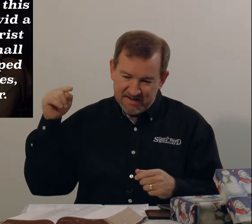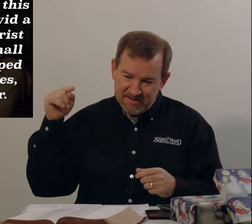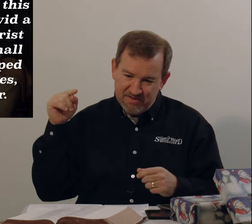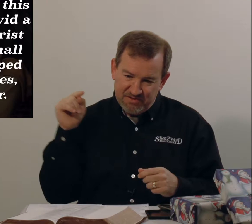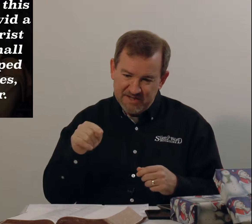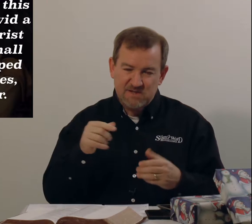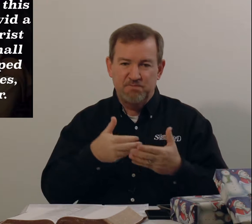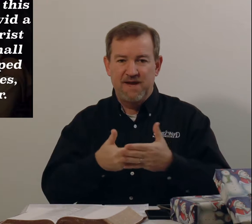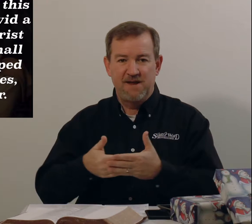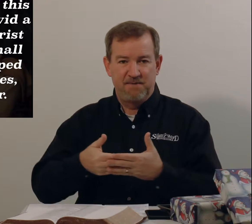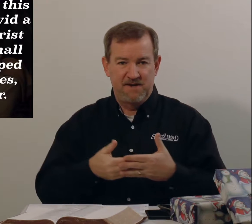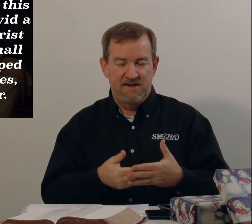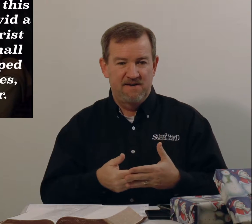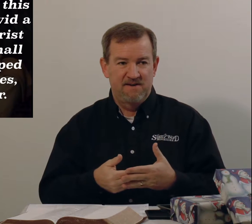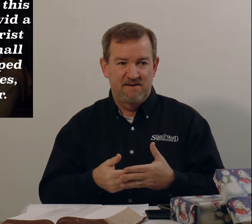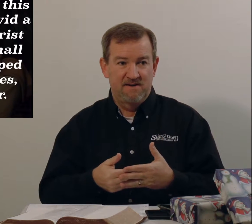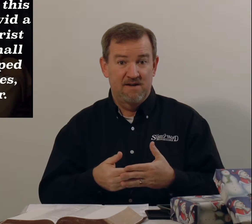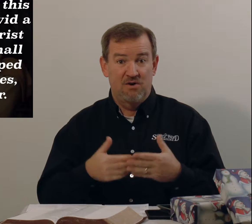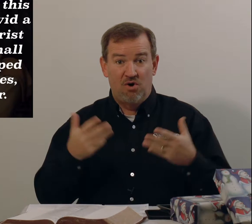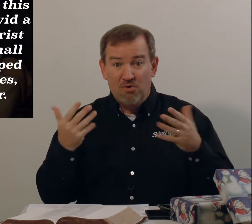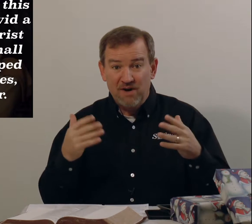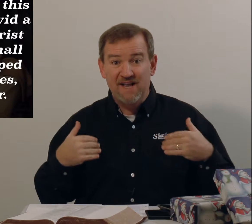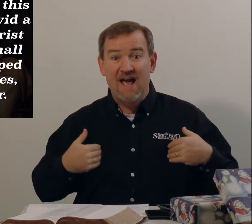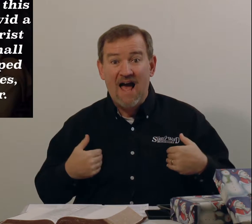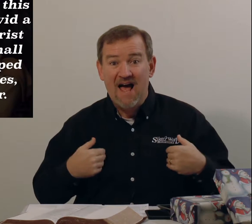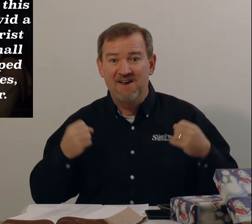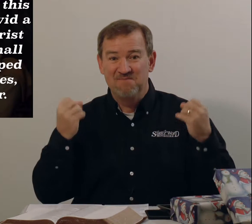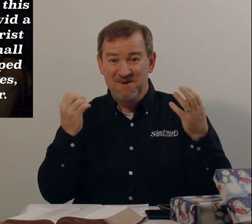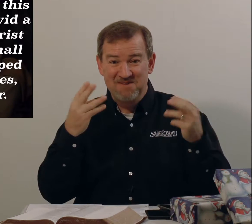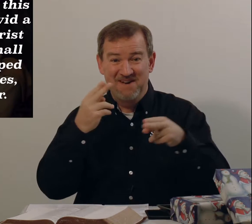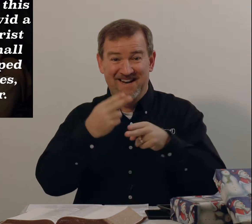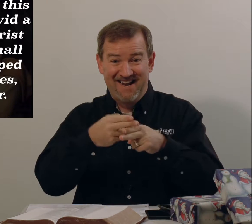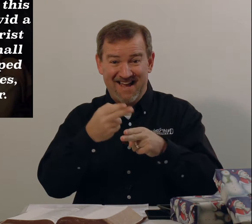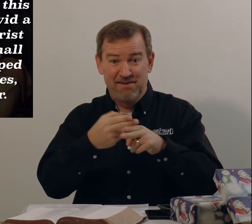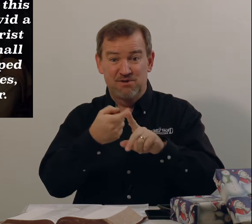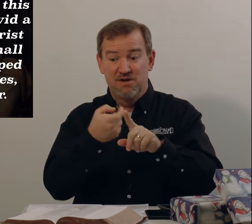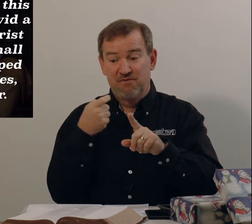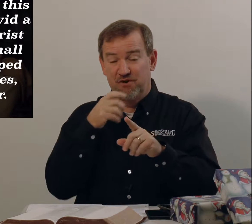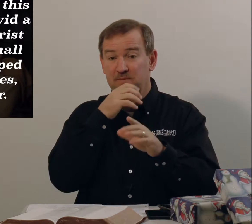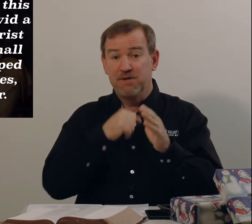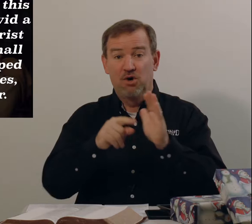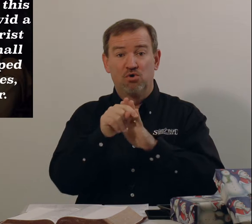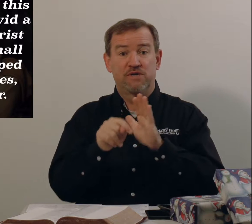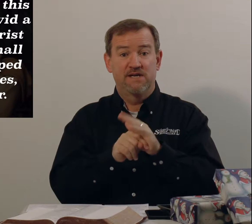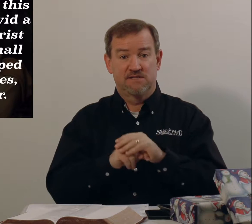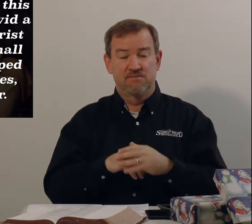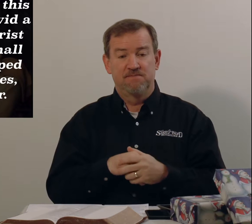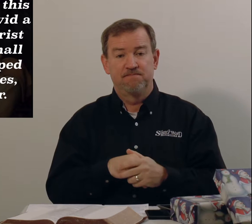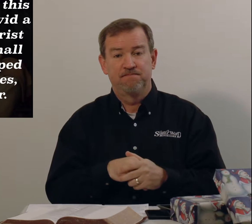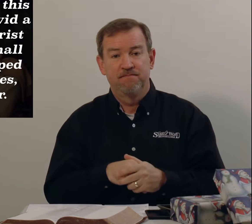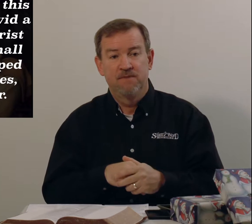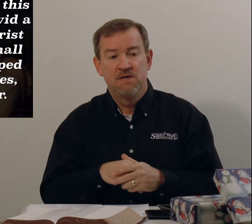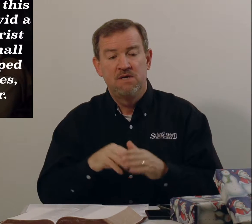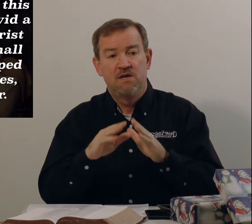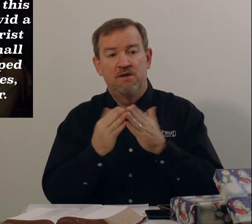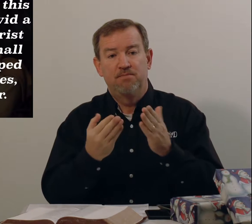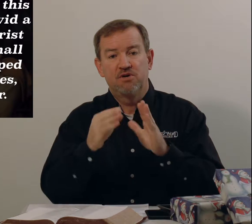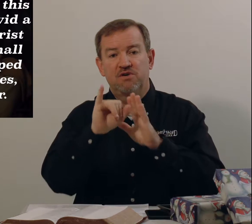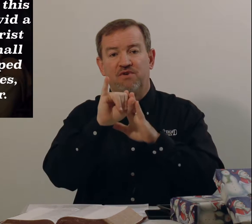This baby already had many, many names from the Old Testament. The book of